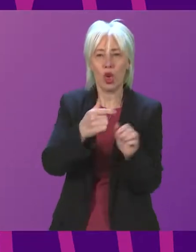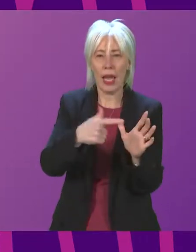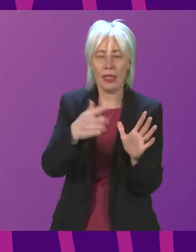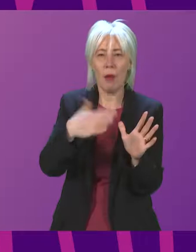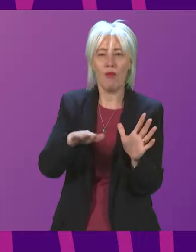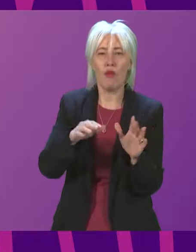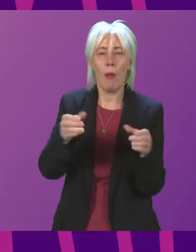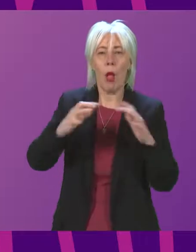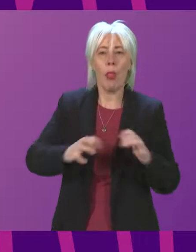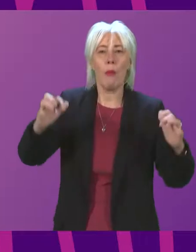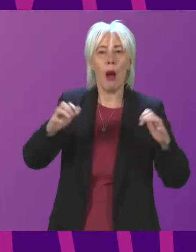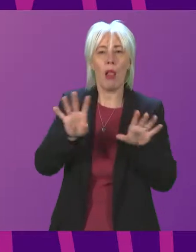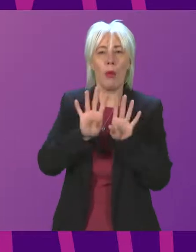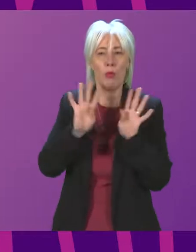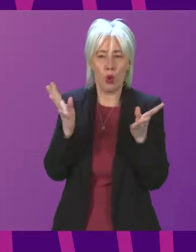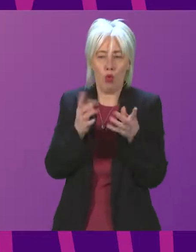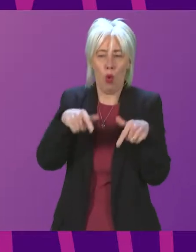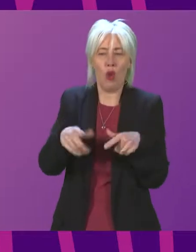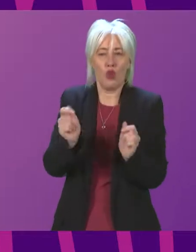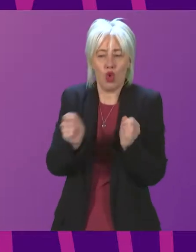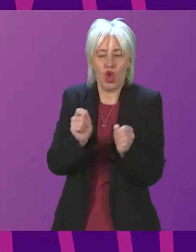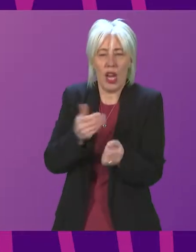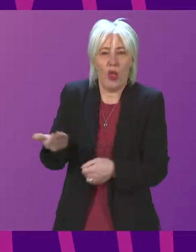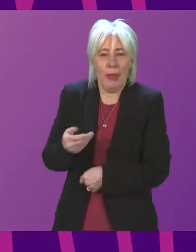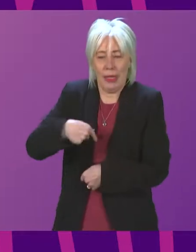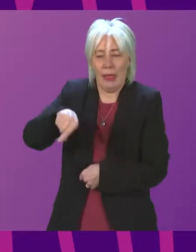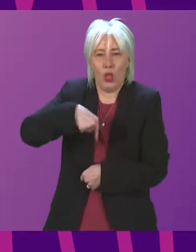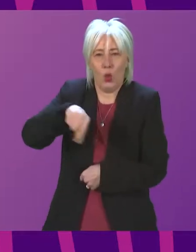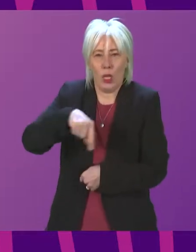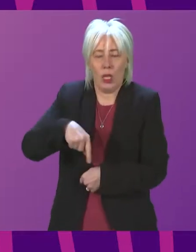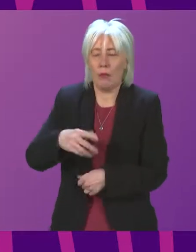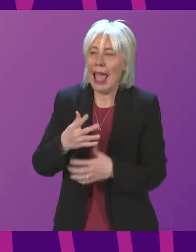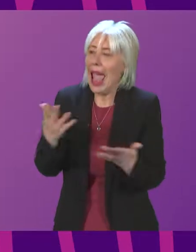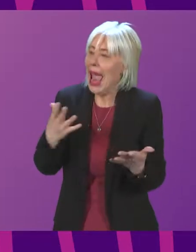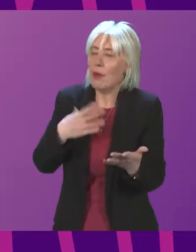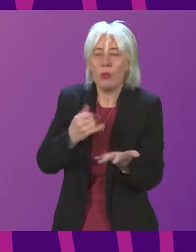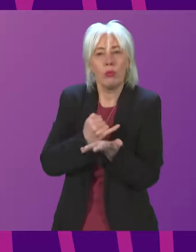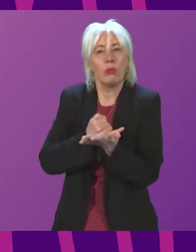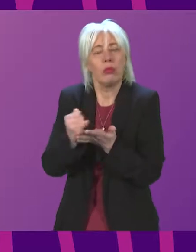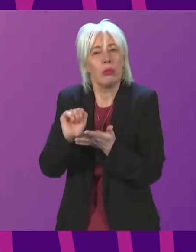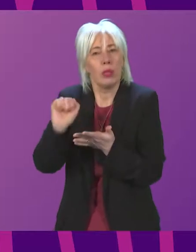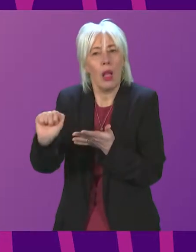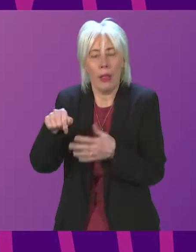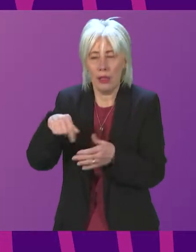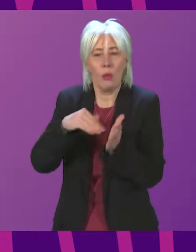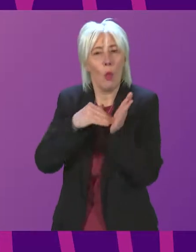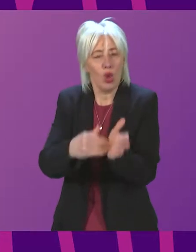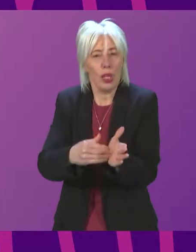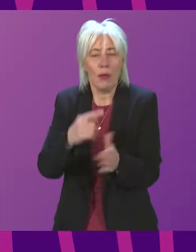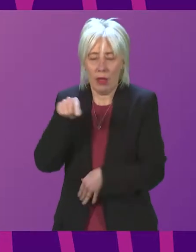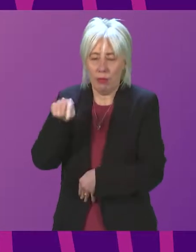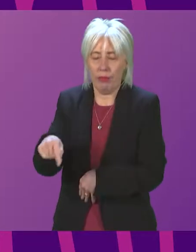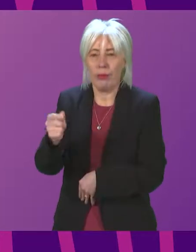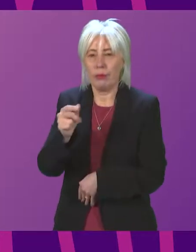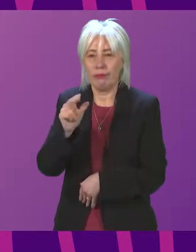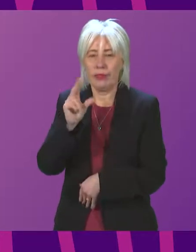Parliamentary Bureau on changes to this week's business. Any member who wishes to speak against the motion should press their request to speak button now and I call on